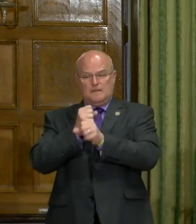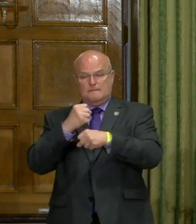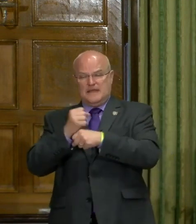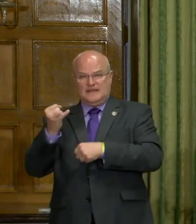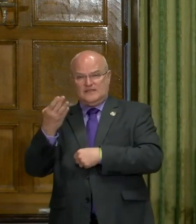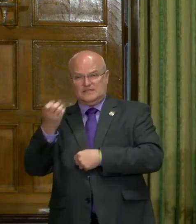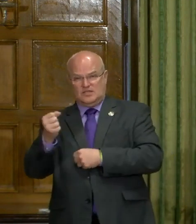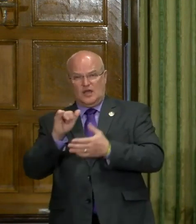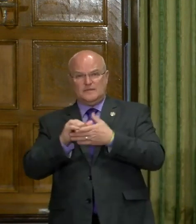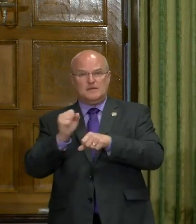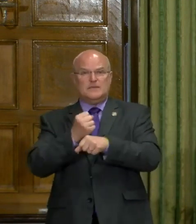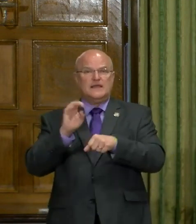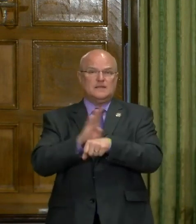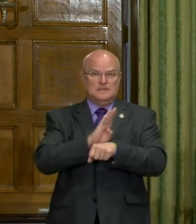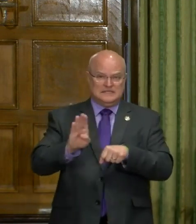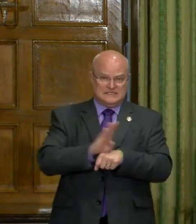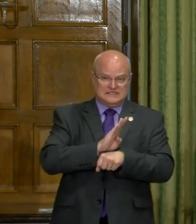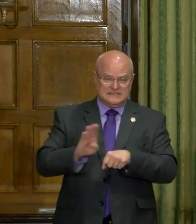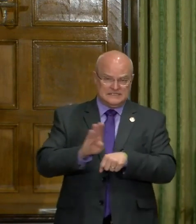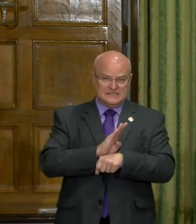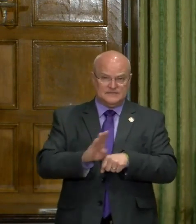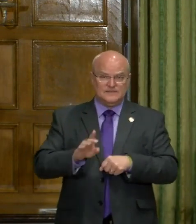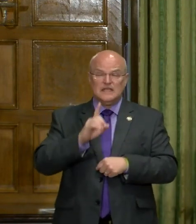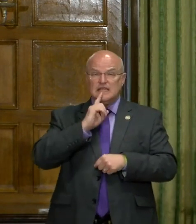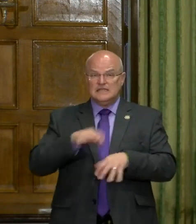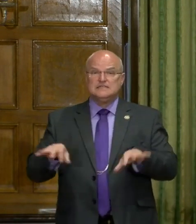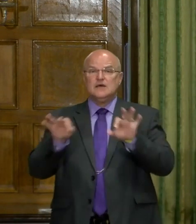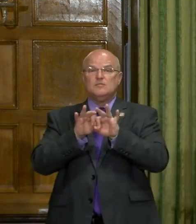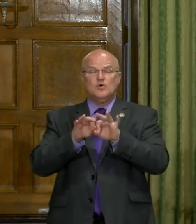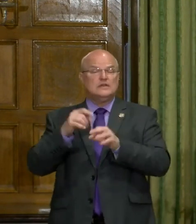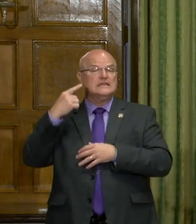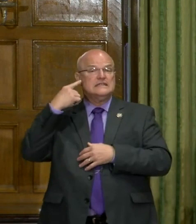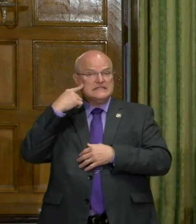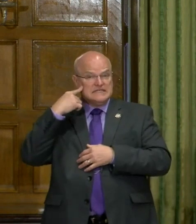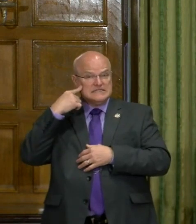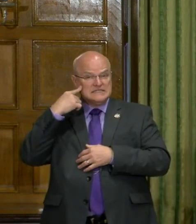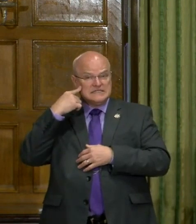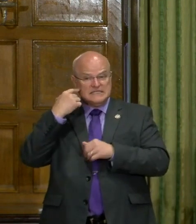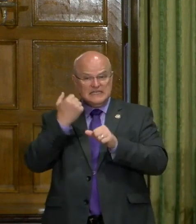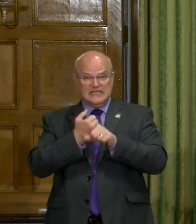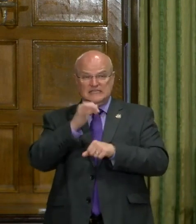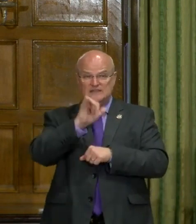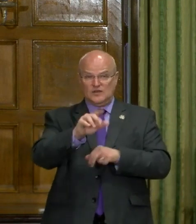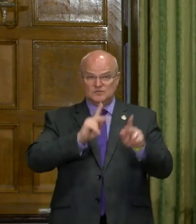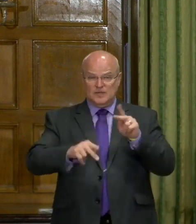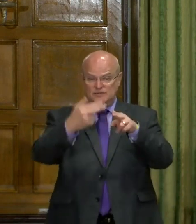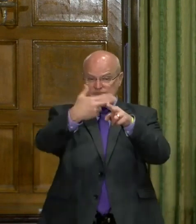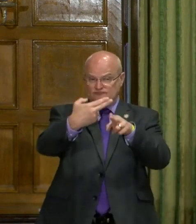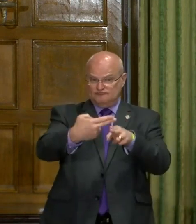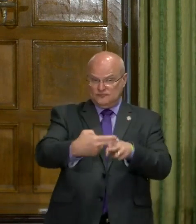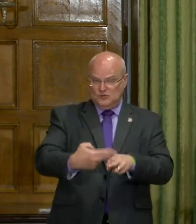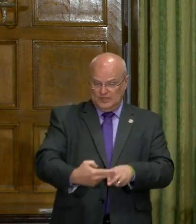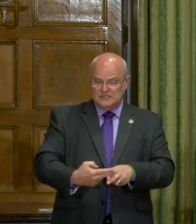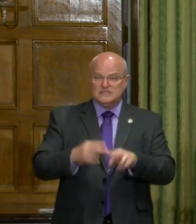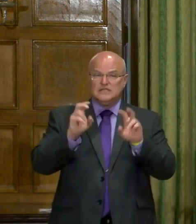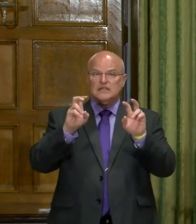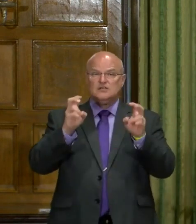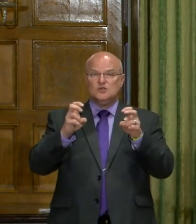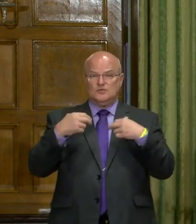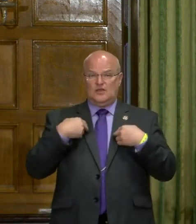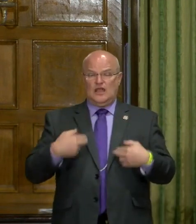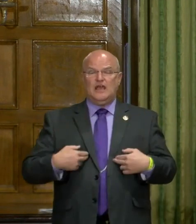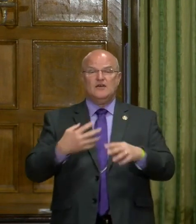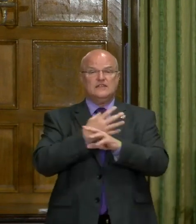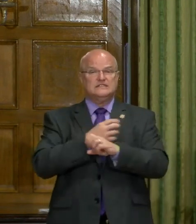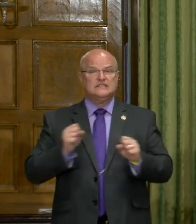the jobs that create the businesses. Uh, it is important to listen to each of those that you mentioned in terms of